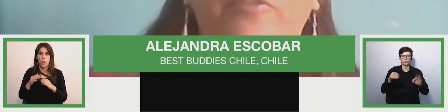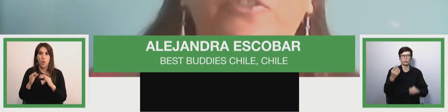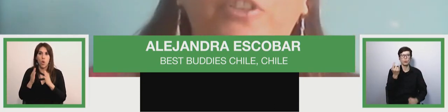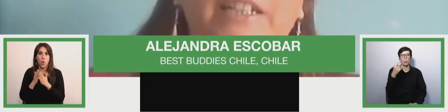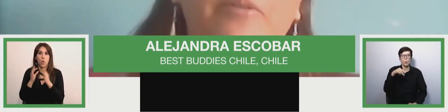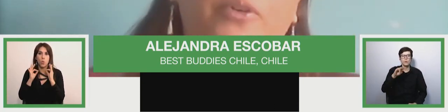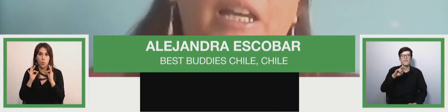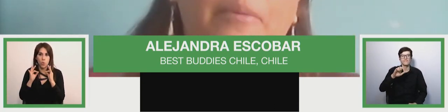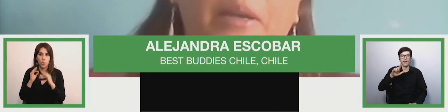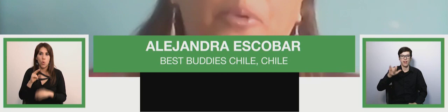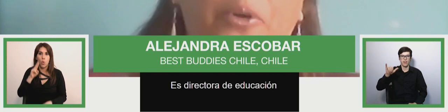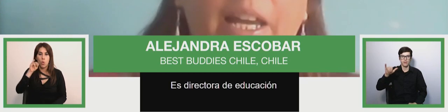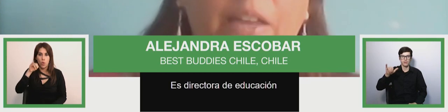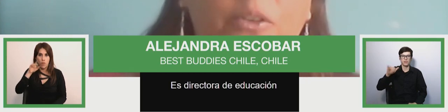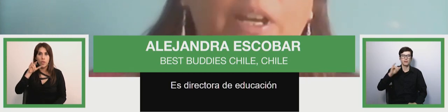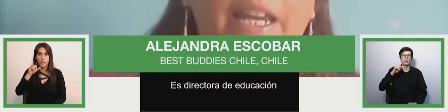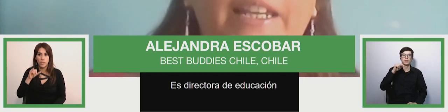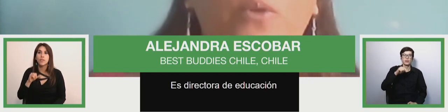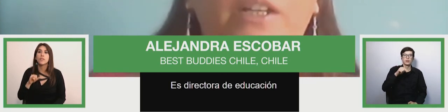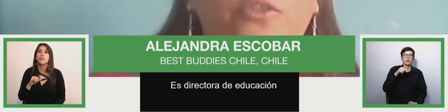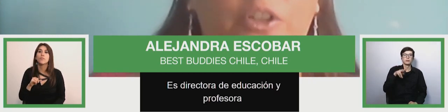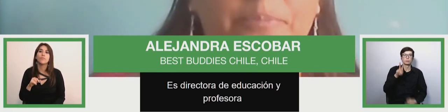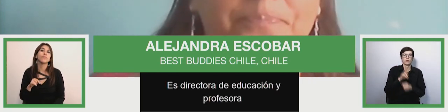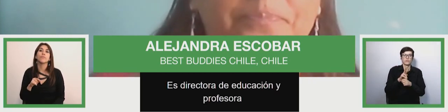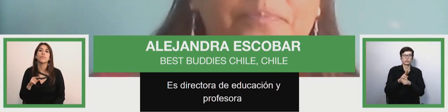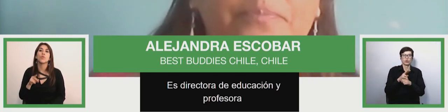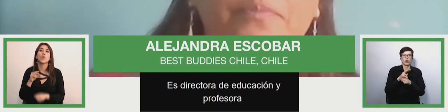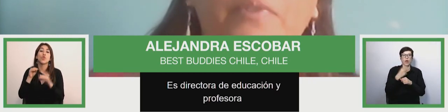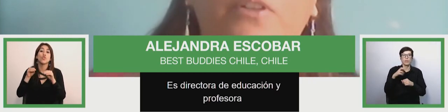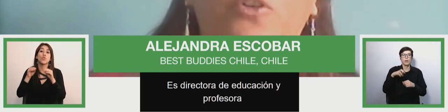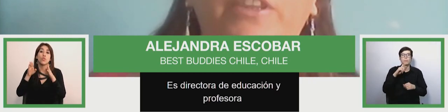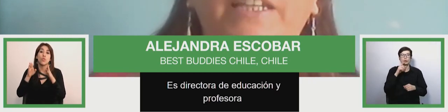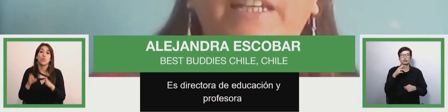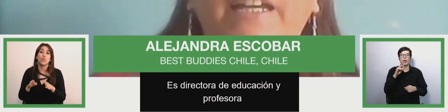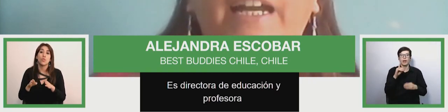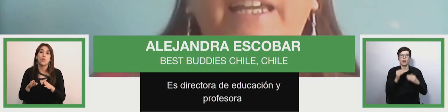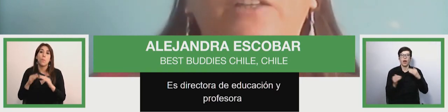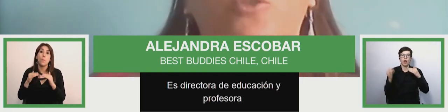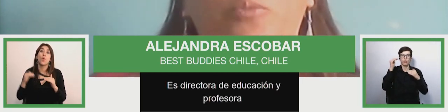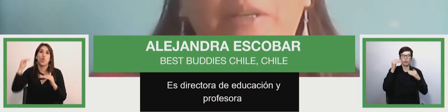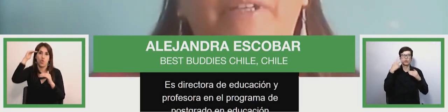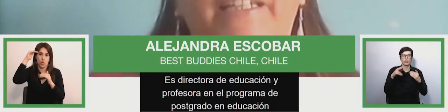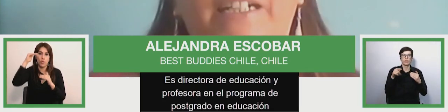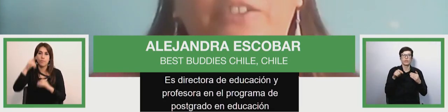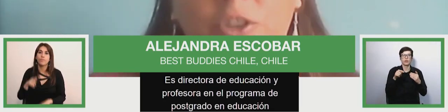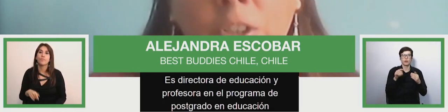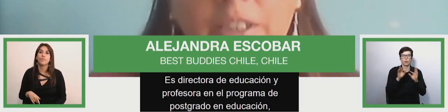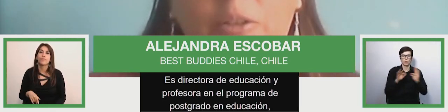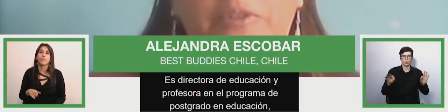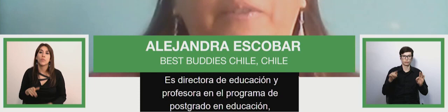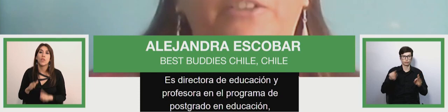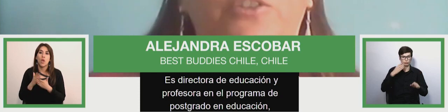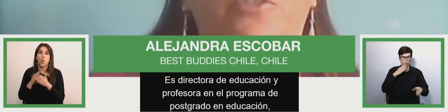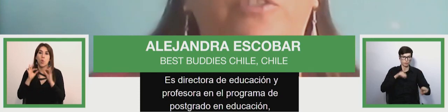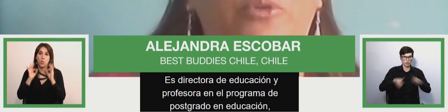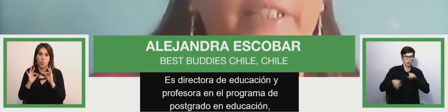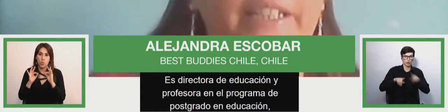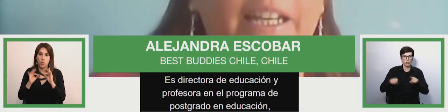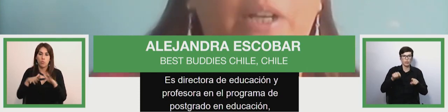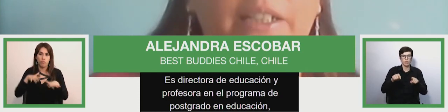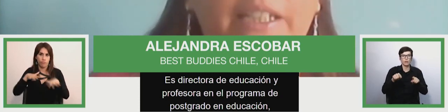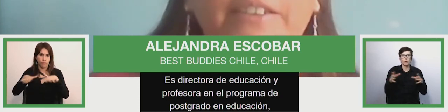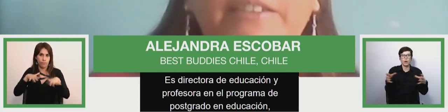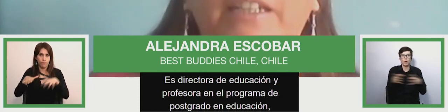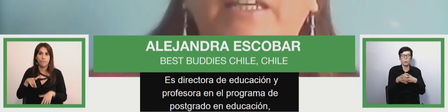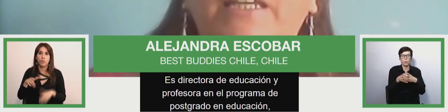of london university with the cooperation of steven ball director of education in uni valley